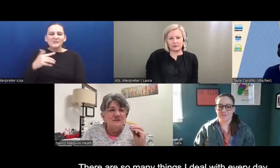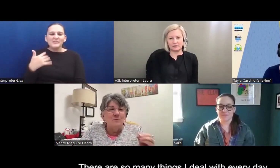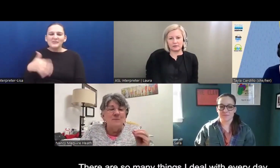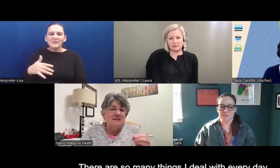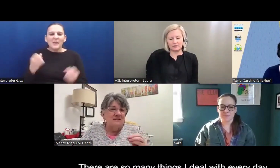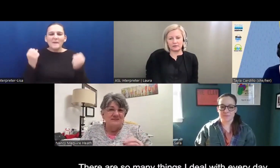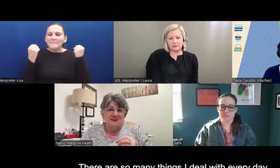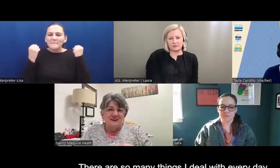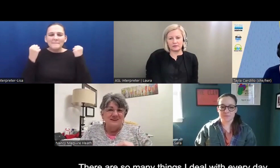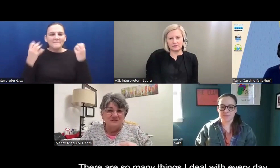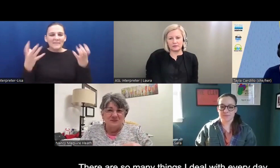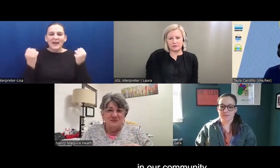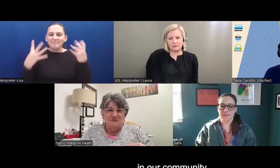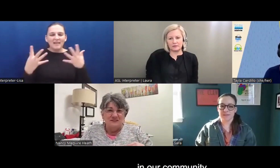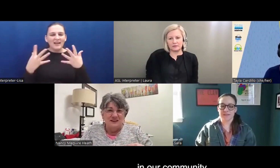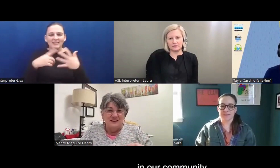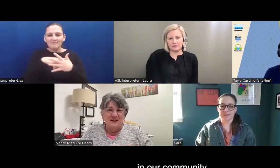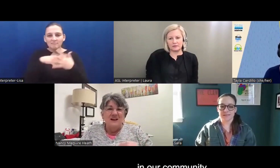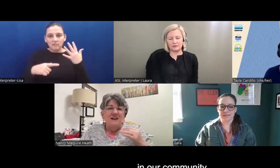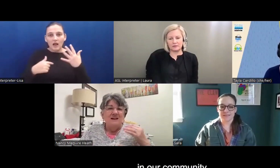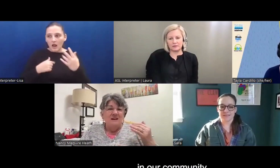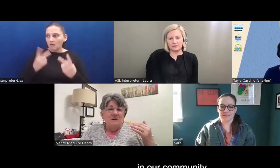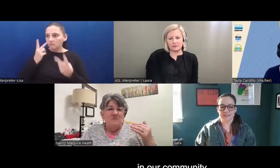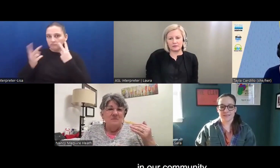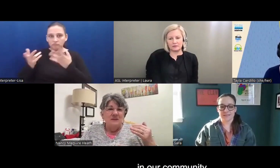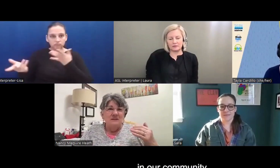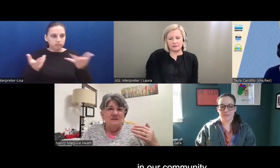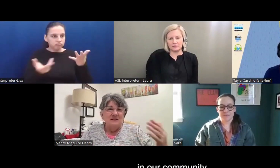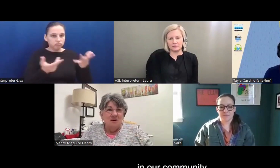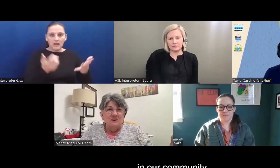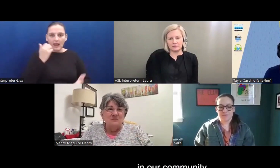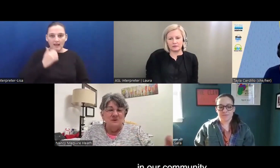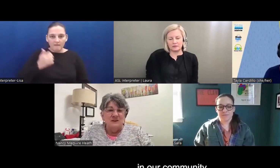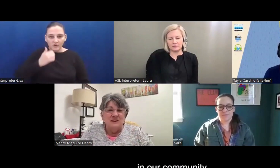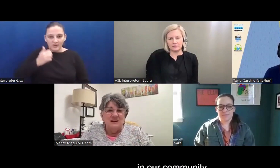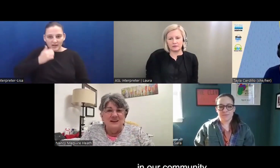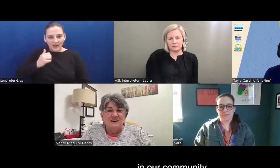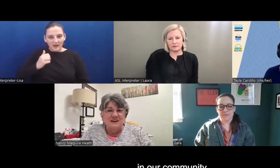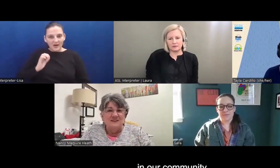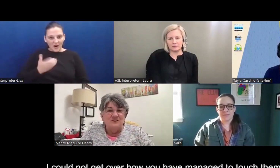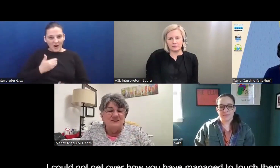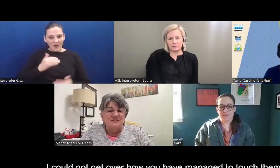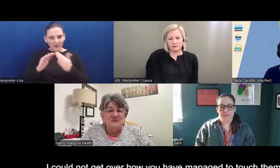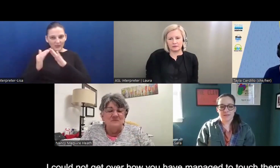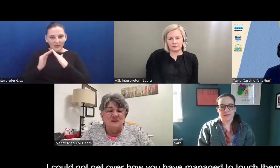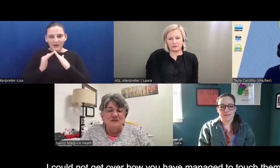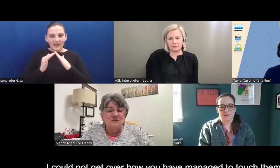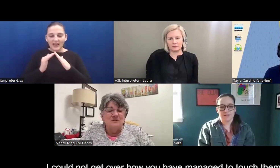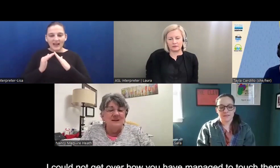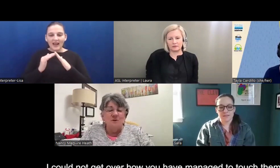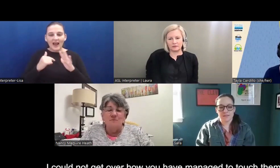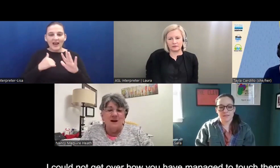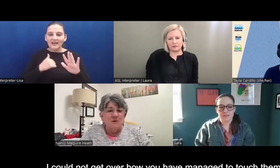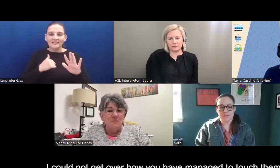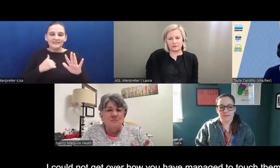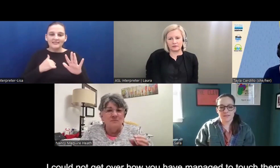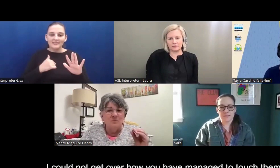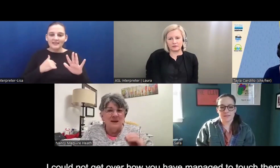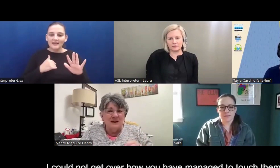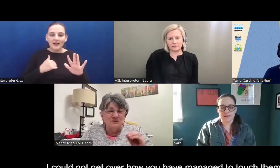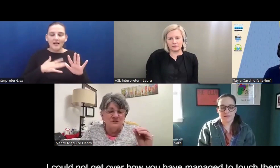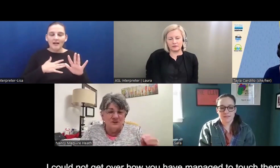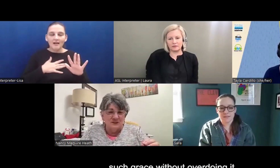so many things that I deal with every day, um, in, in our community. And I just, um, I couldn't get over how